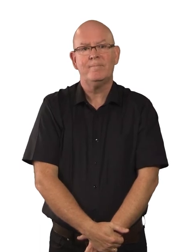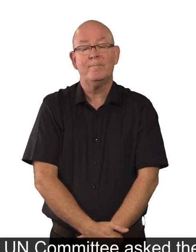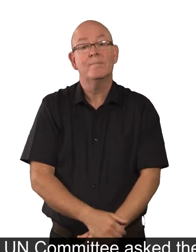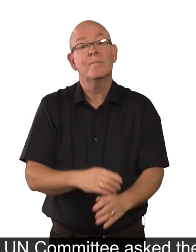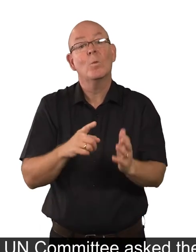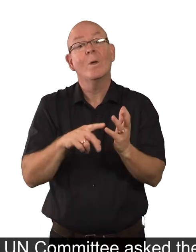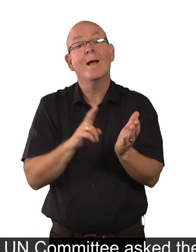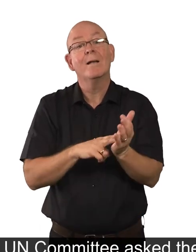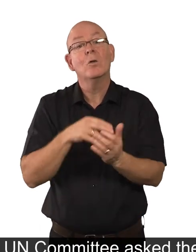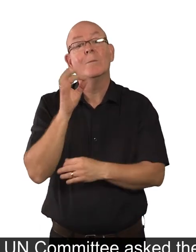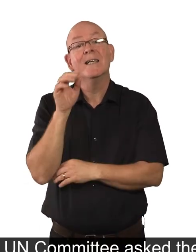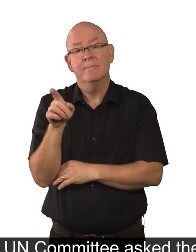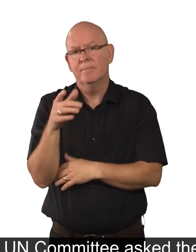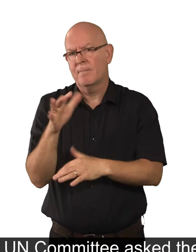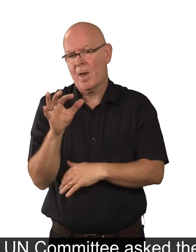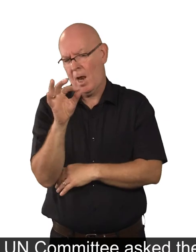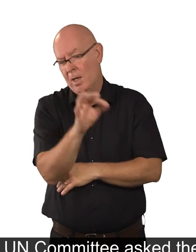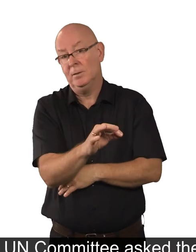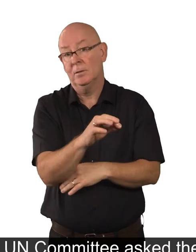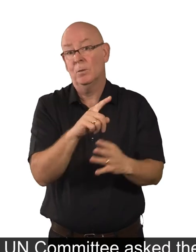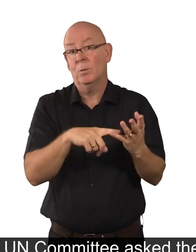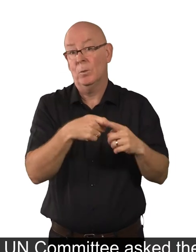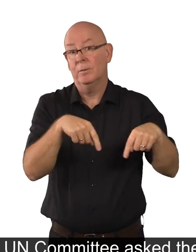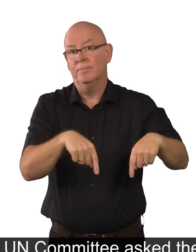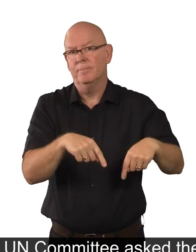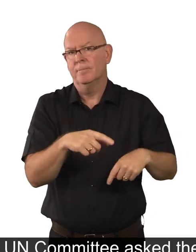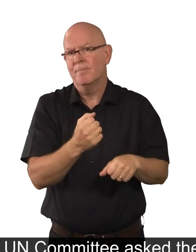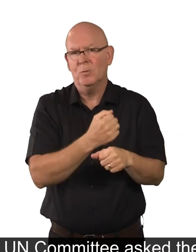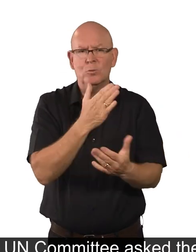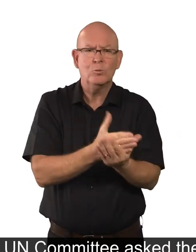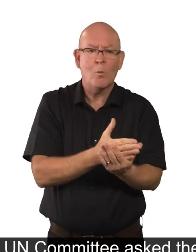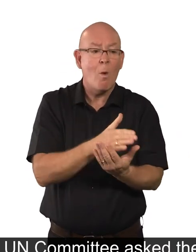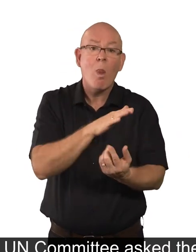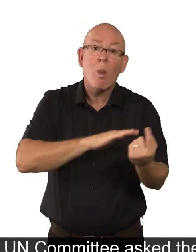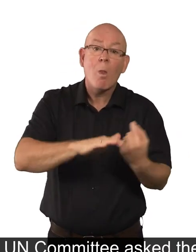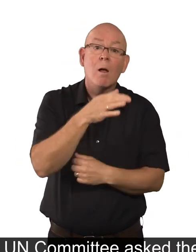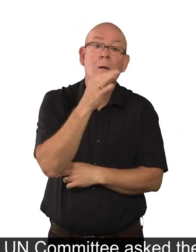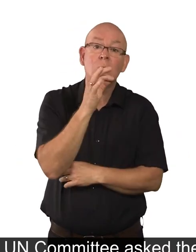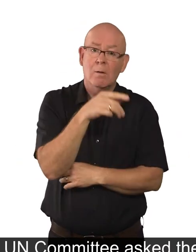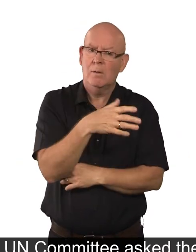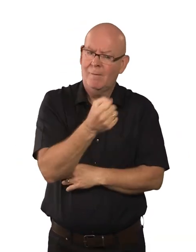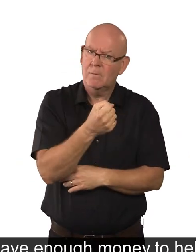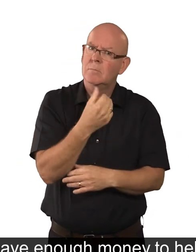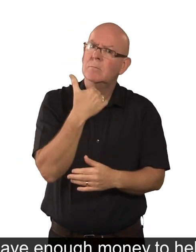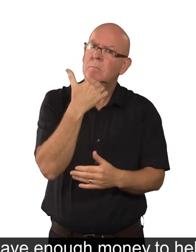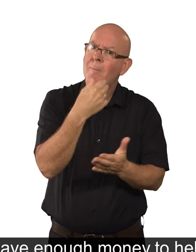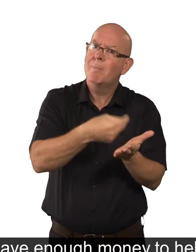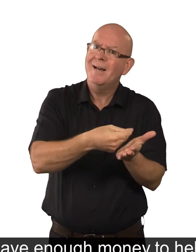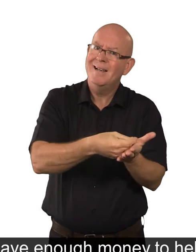The UN committee asked the UK to make sure that local councils have enough money to